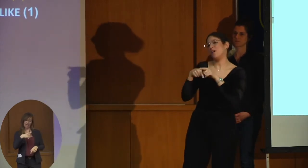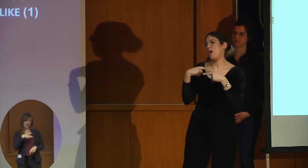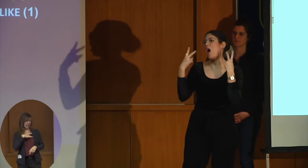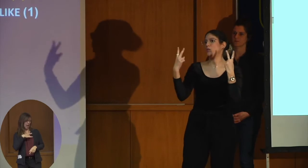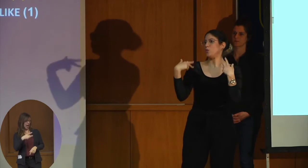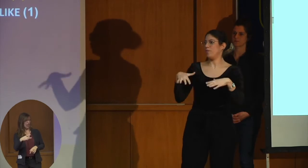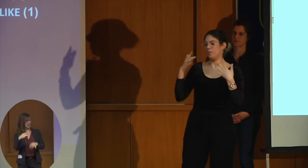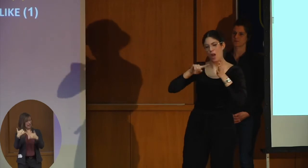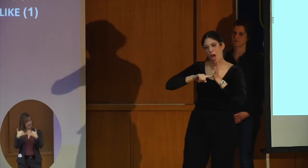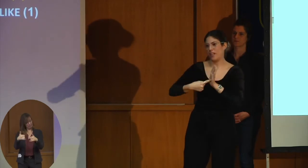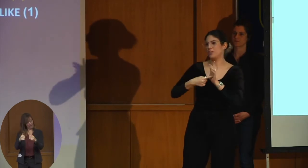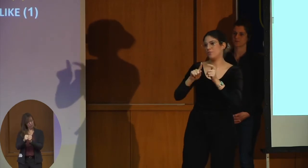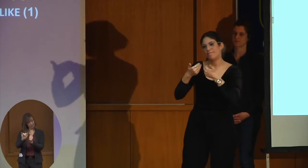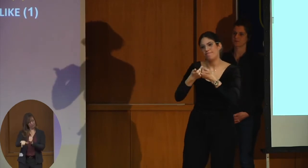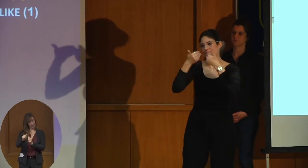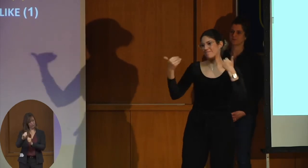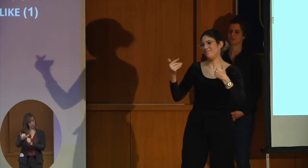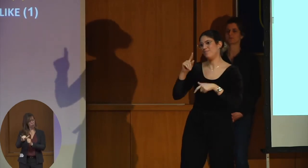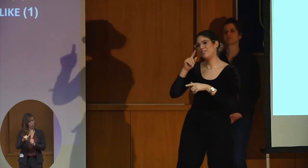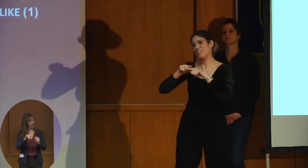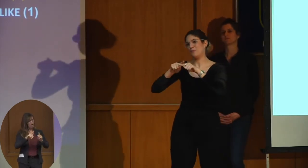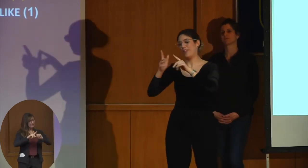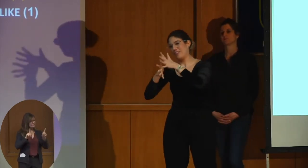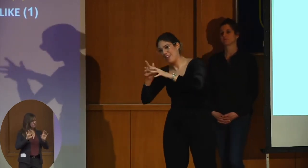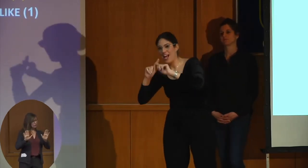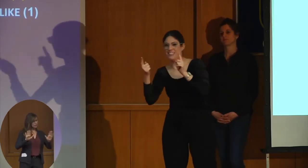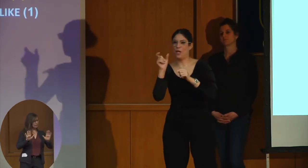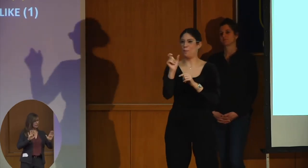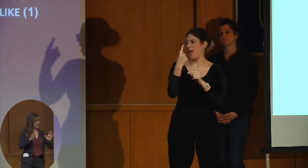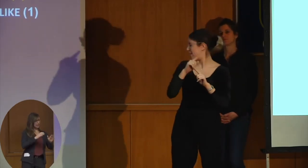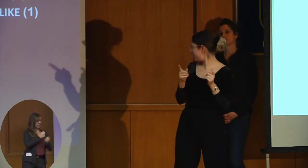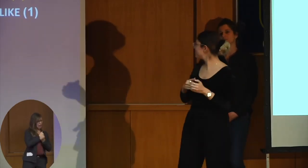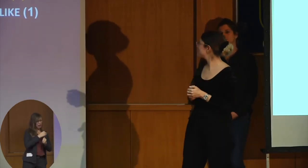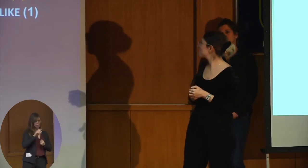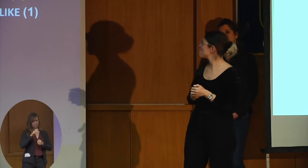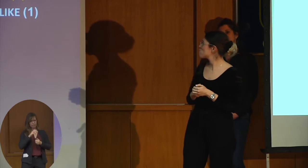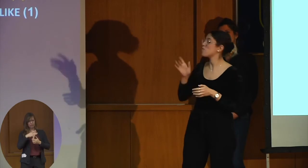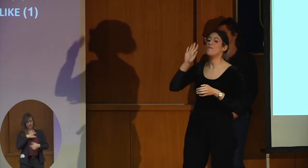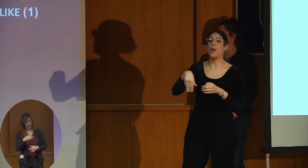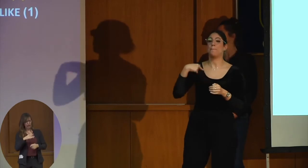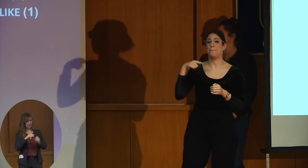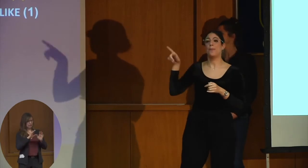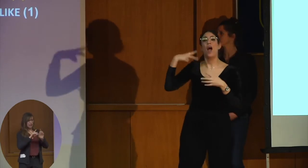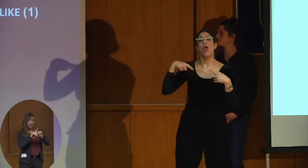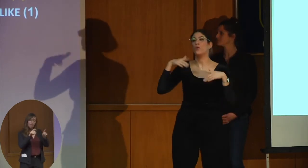with this toy, it's a different sign. That's love and that's like. And in Hebrew, that's one word in the